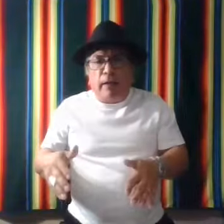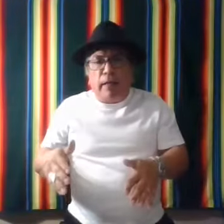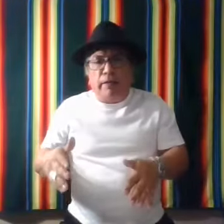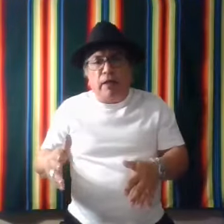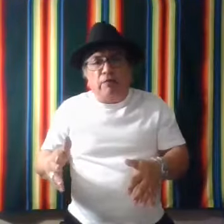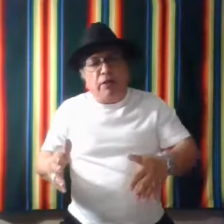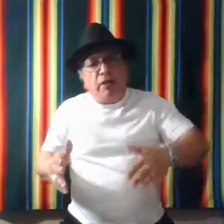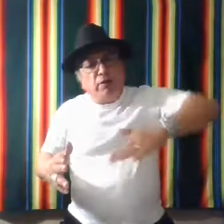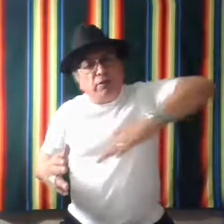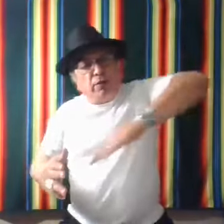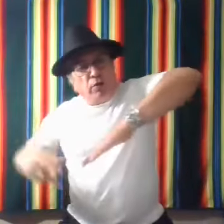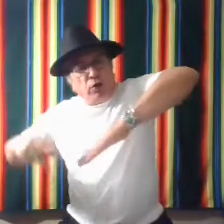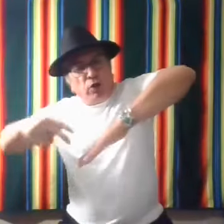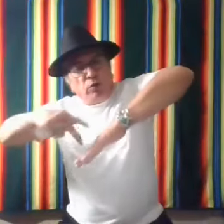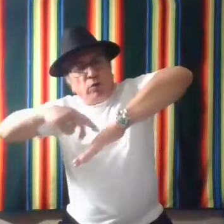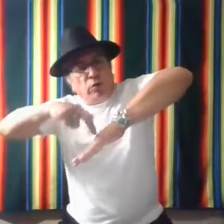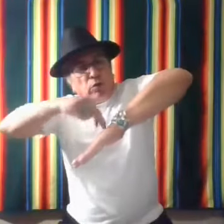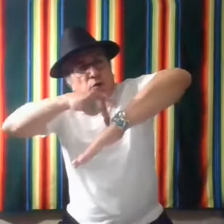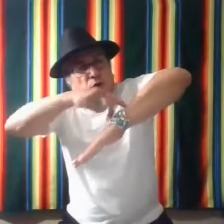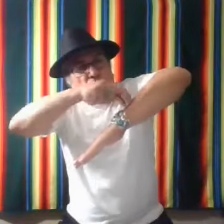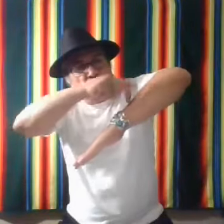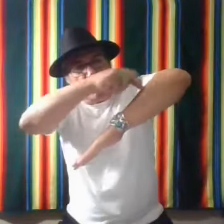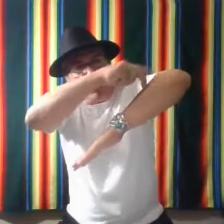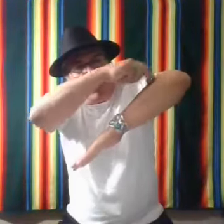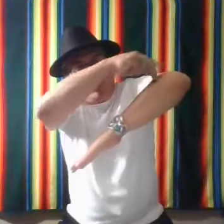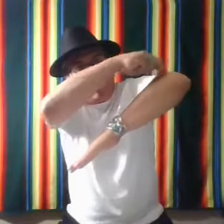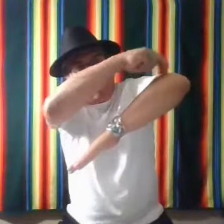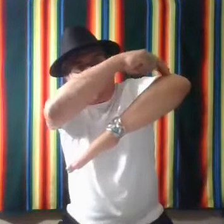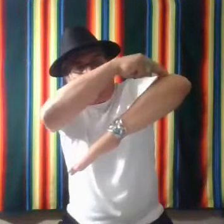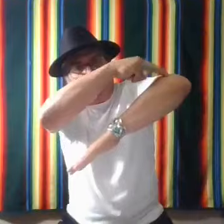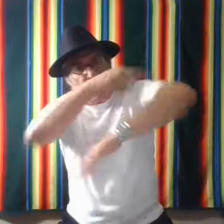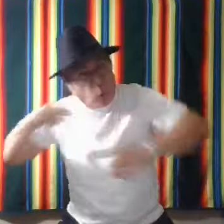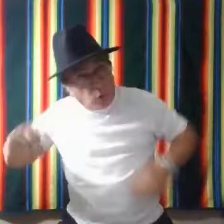And then I've seen others, you know, do this, like going up a hill or.